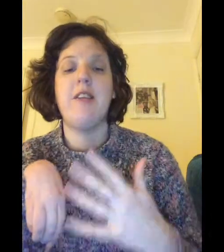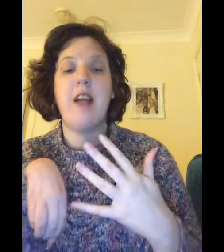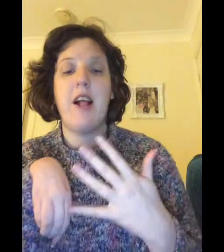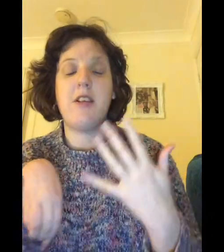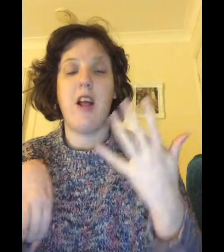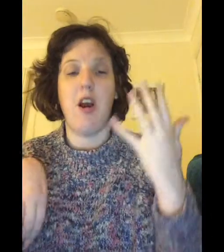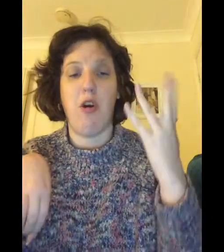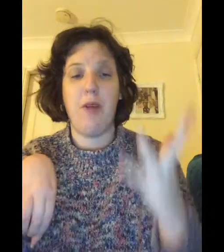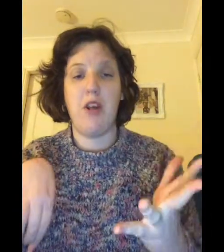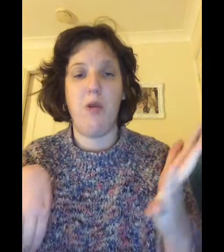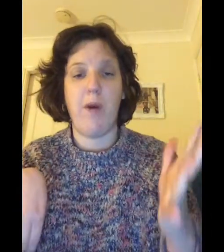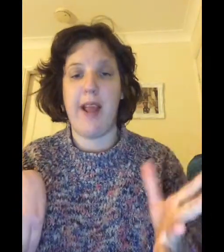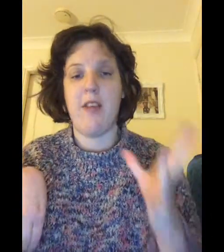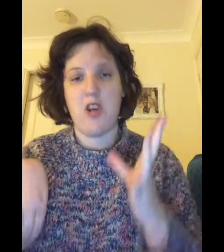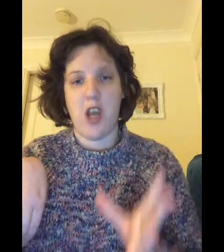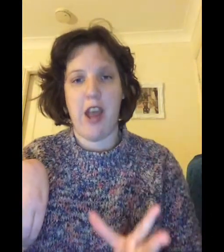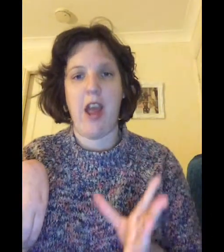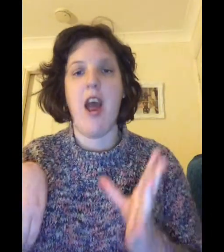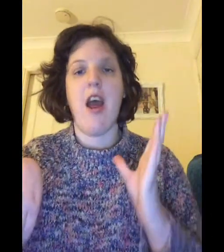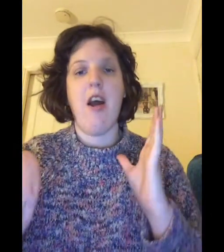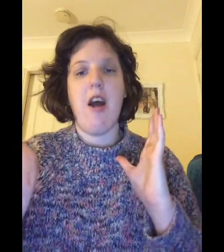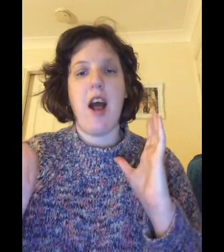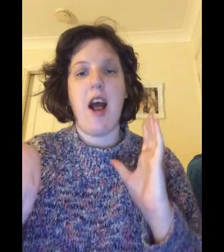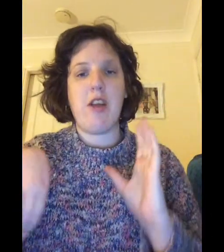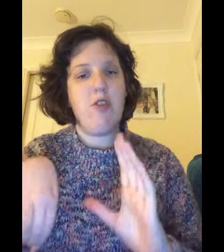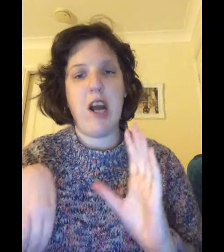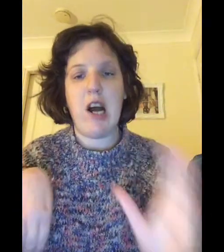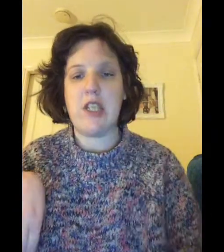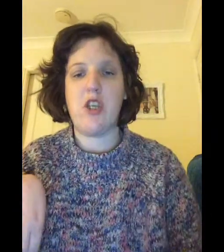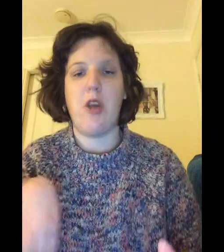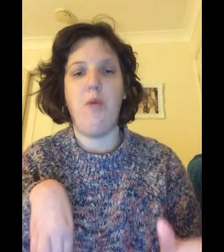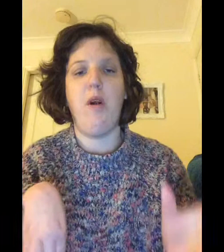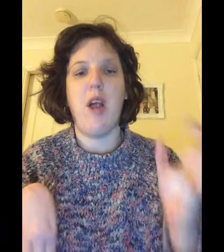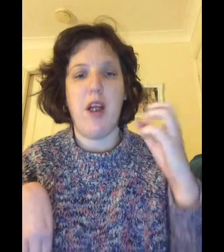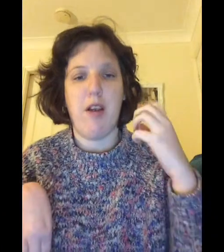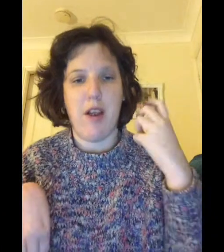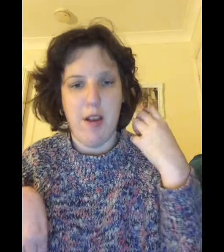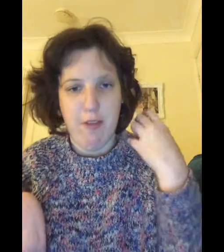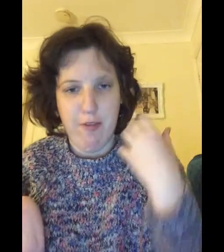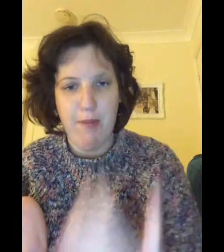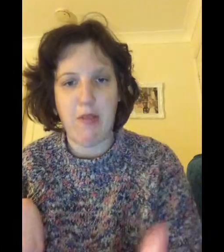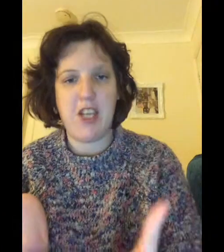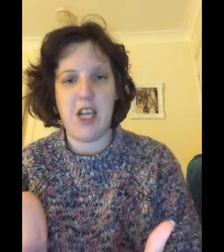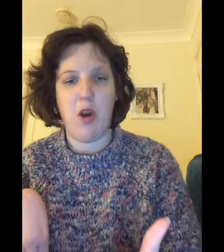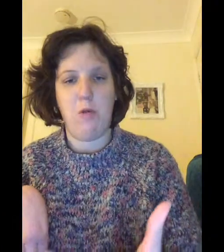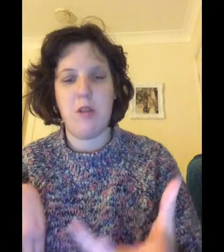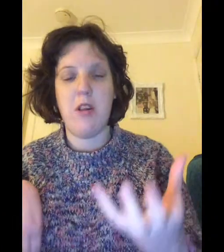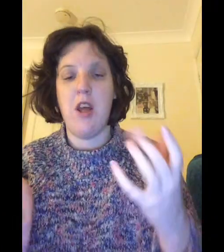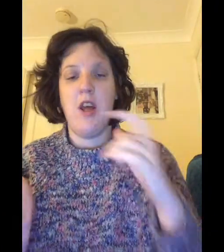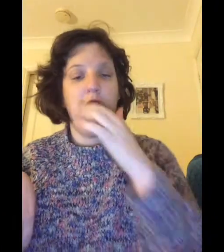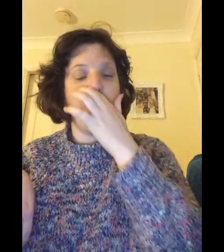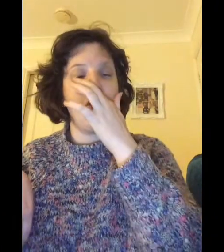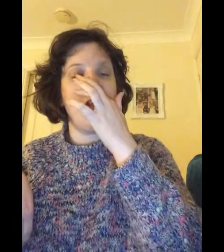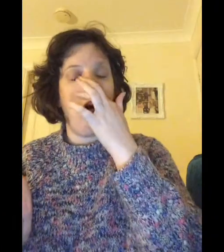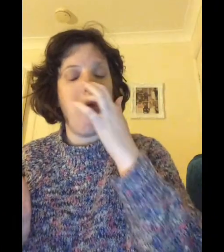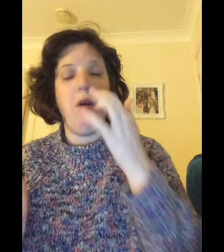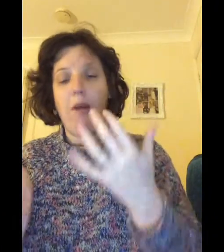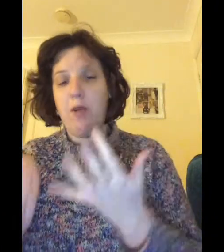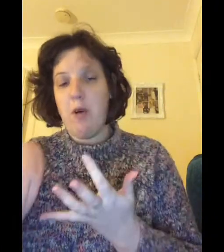that are coming your way this year as regards to my videos so i'm going